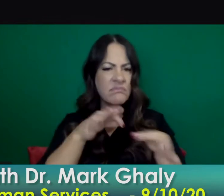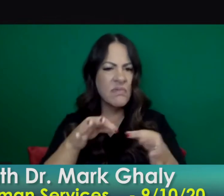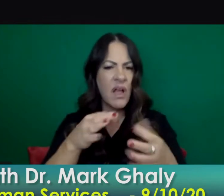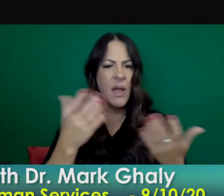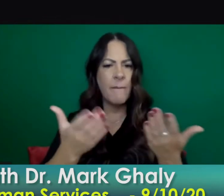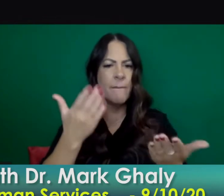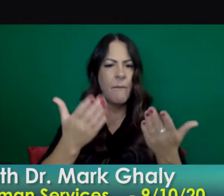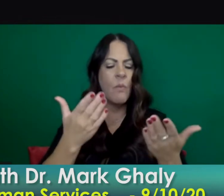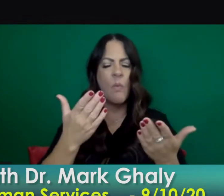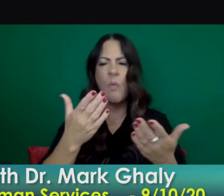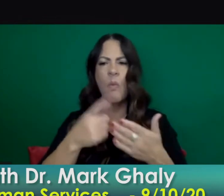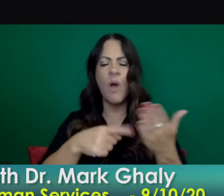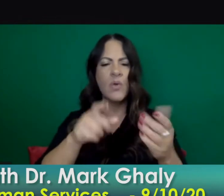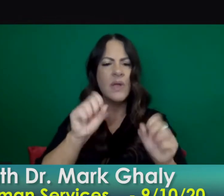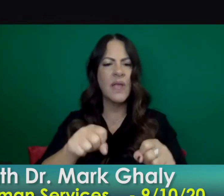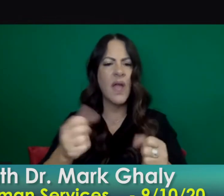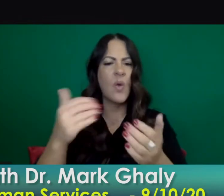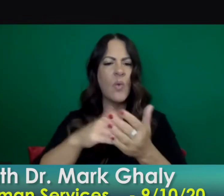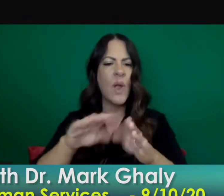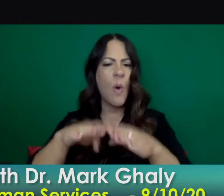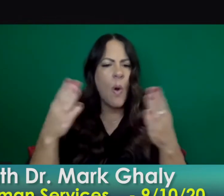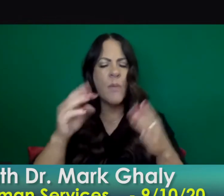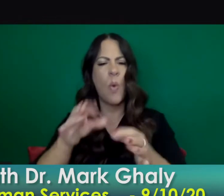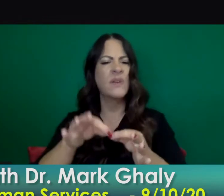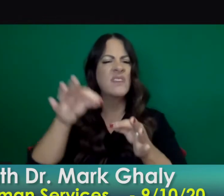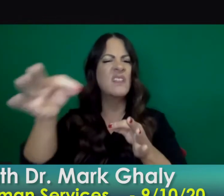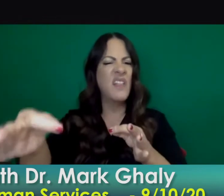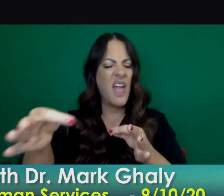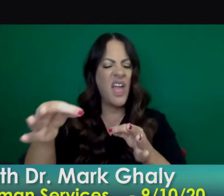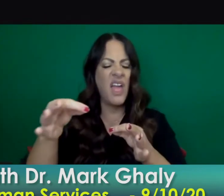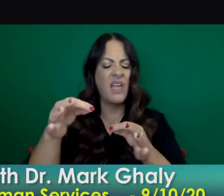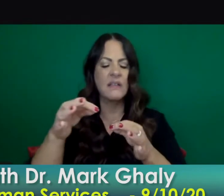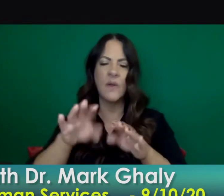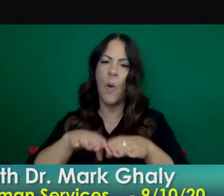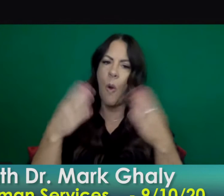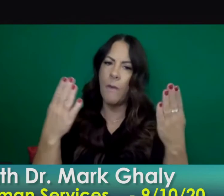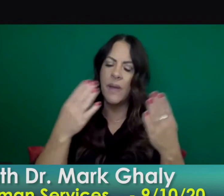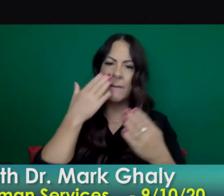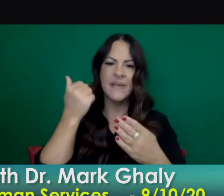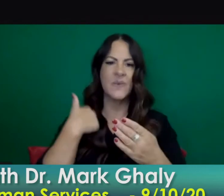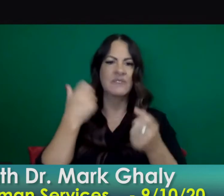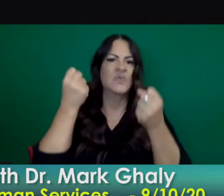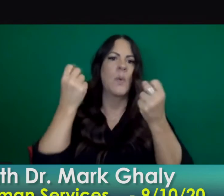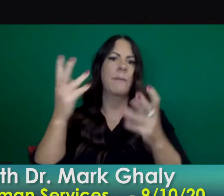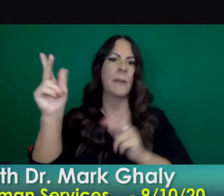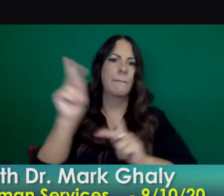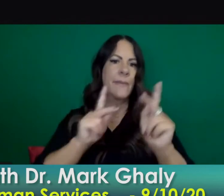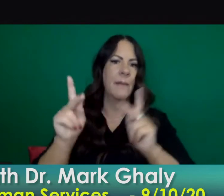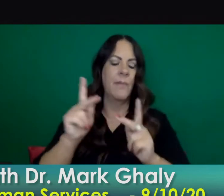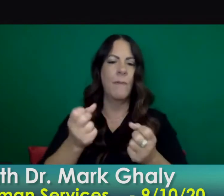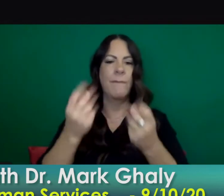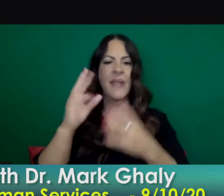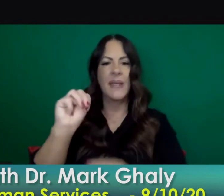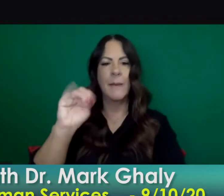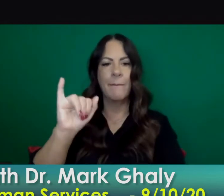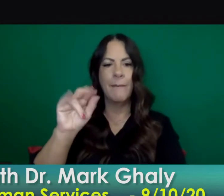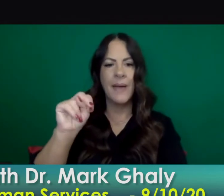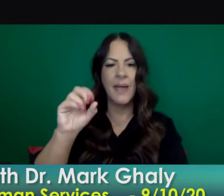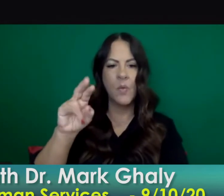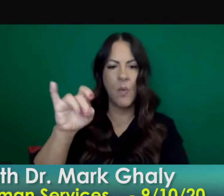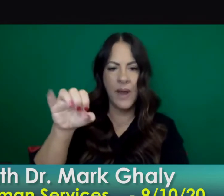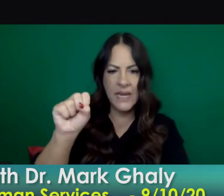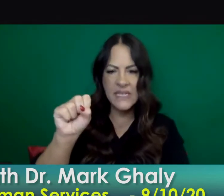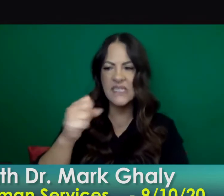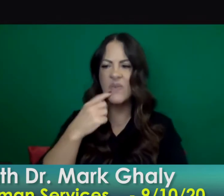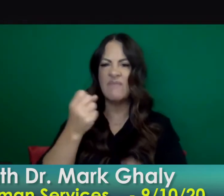in l.a county and uh just because you know we have so many this big population and a lot of minorities and we have uh quite a bit of health